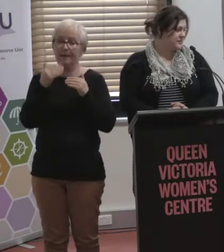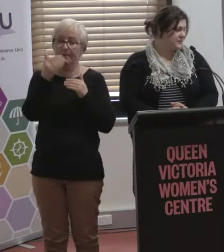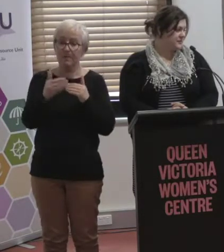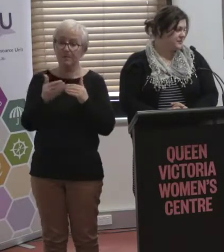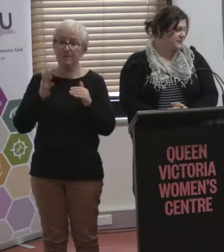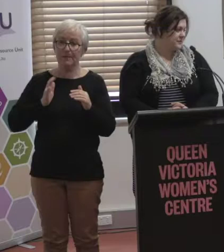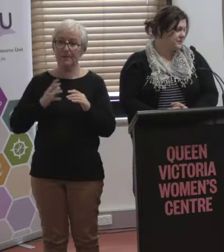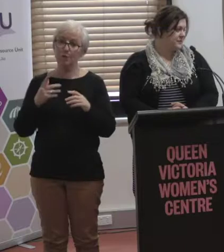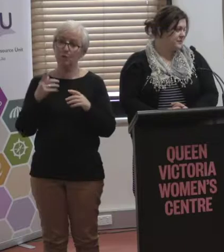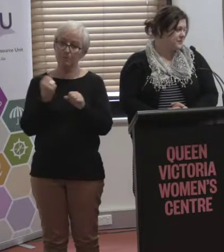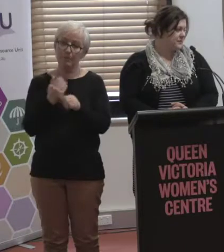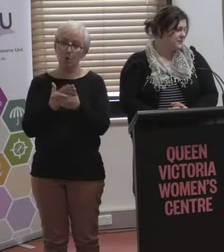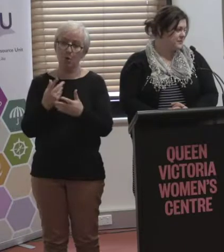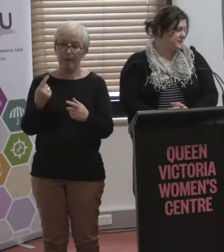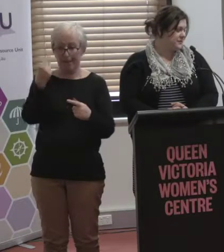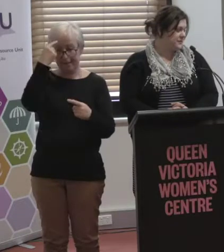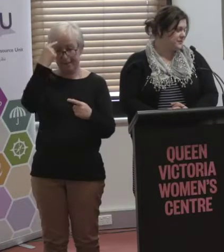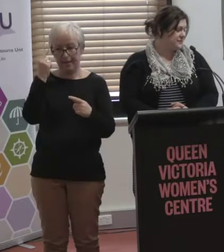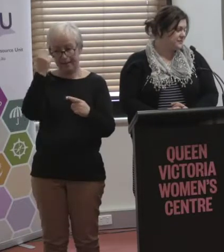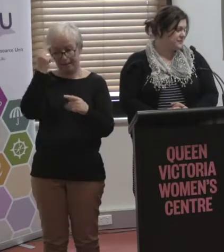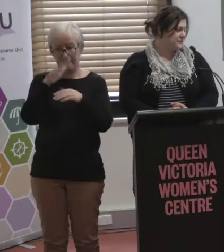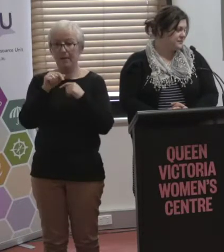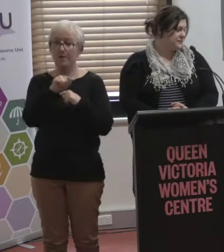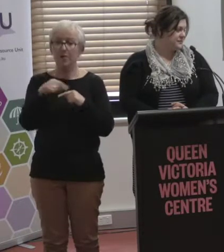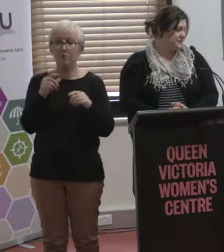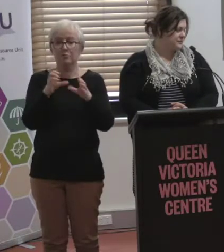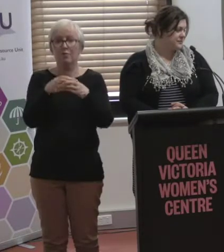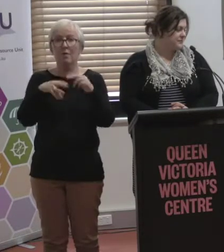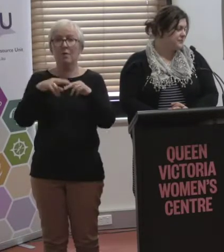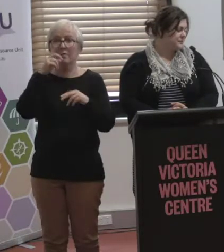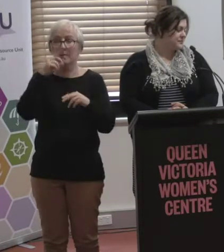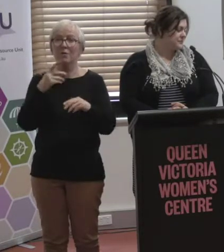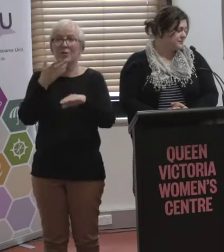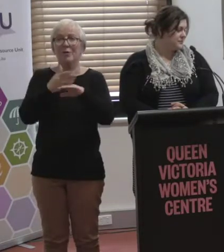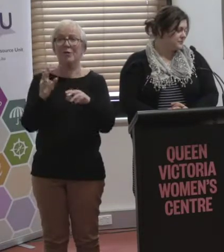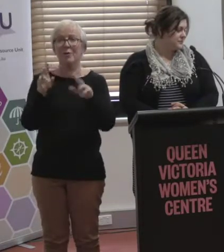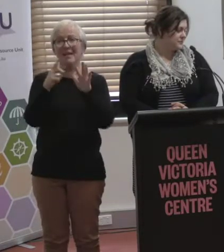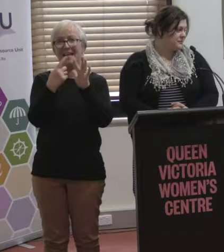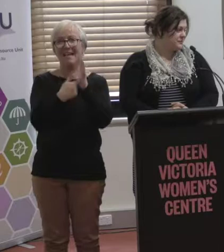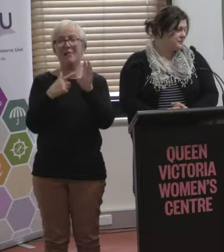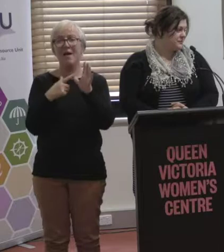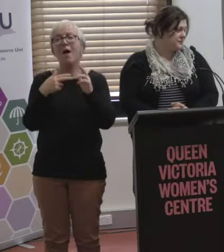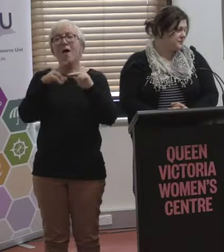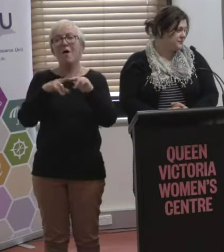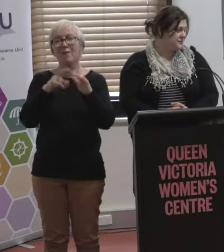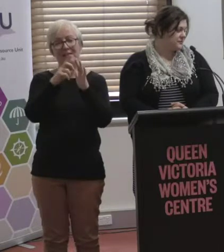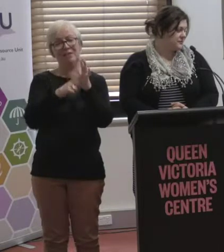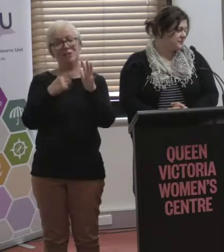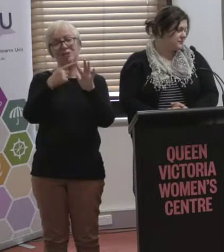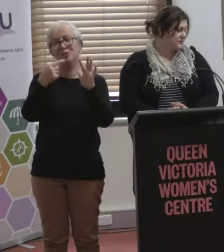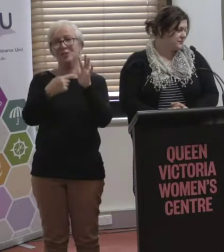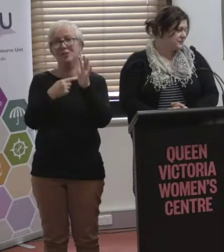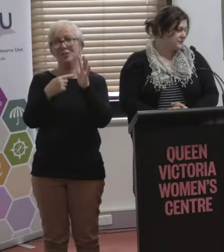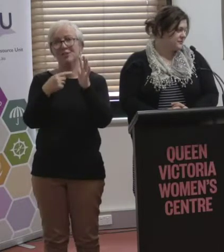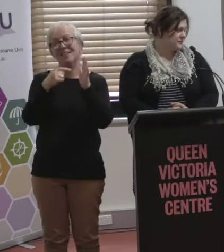be doing differently. So absolutely, as we enter the new era of the Jetsons, who knows, we could be back here in 20 years and